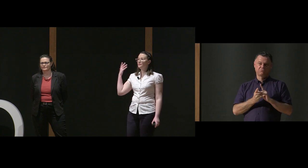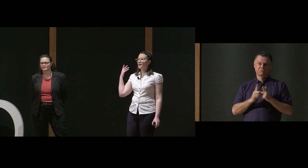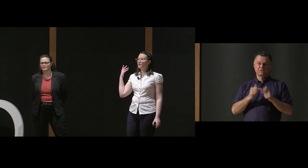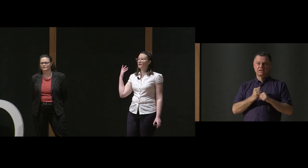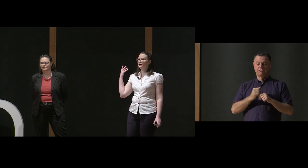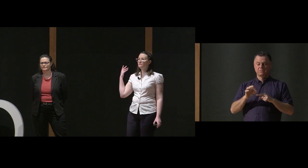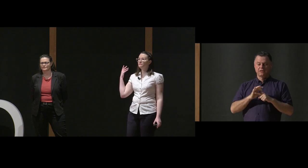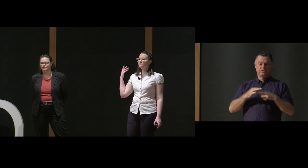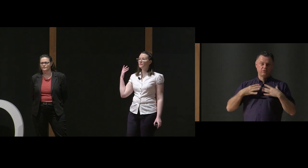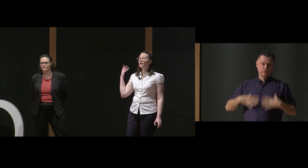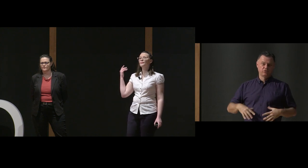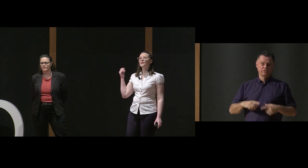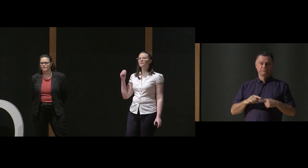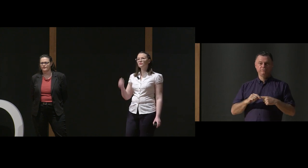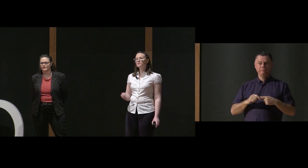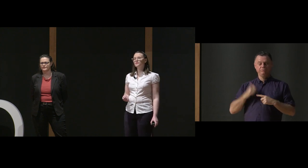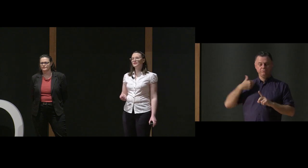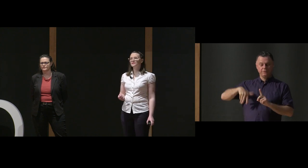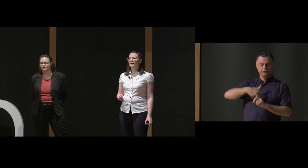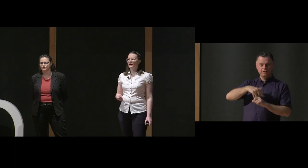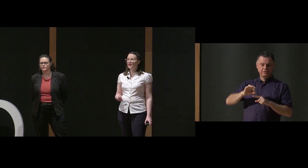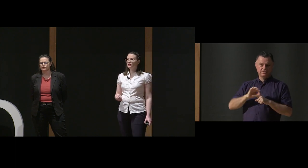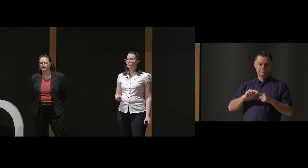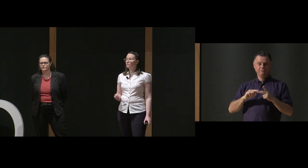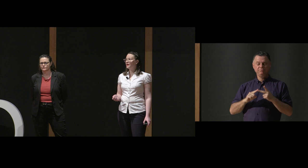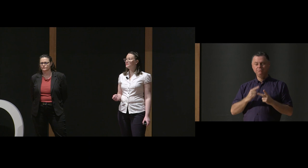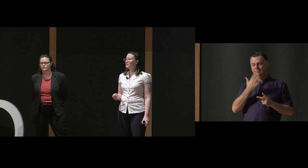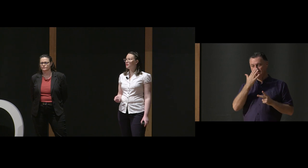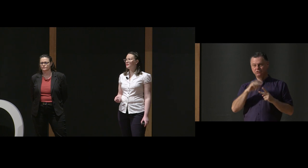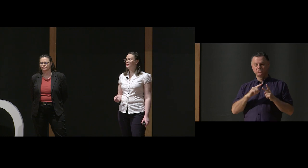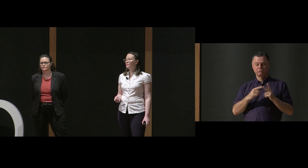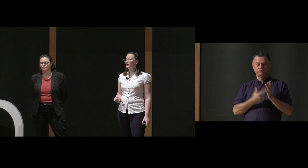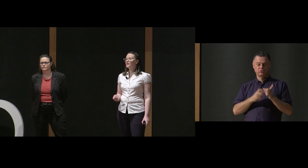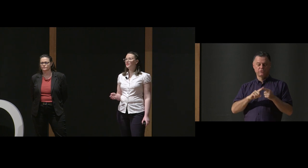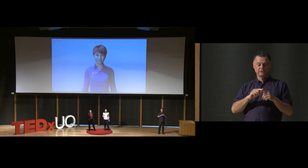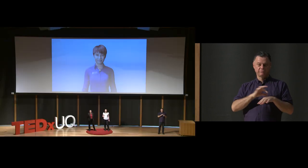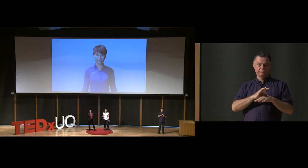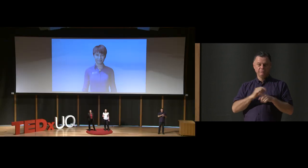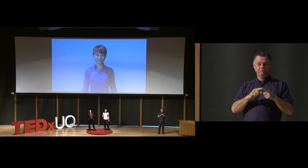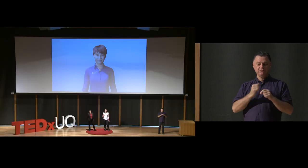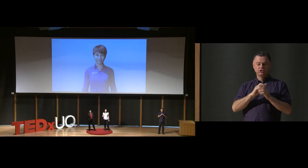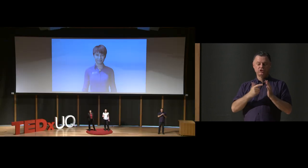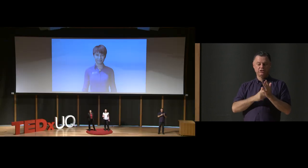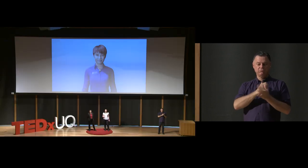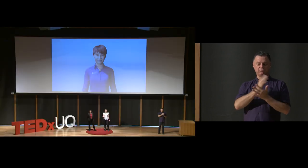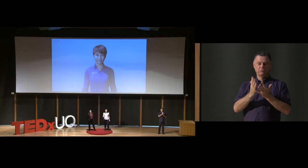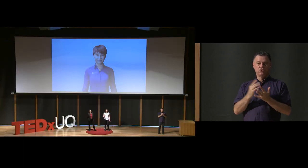change things like clothing and background color, but also things like age, race, and gender. Things that